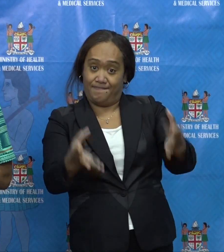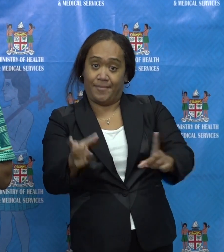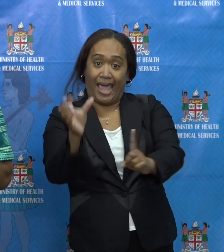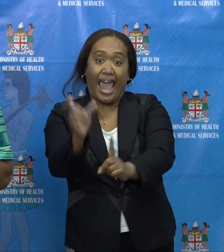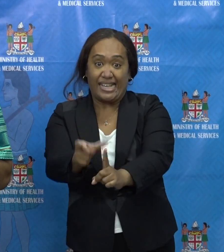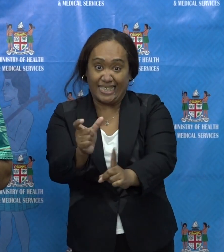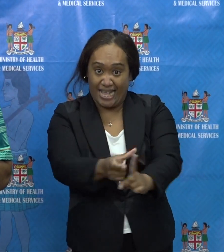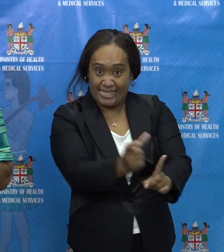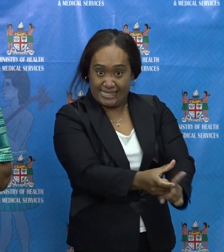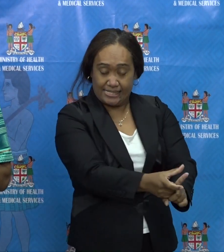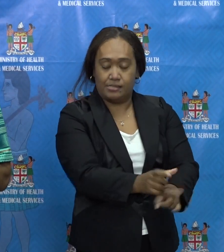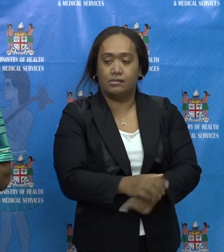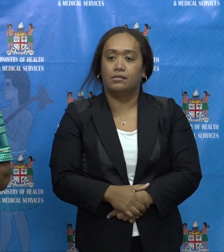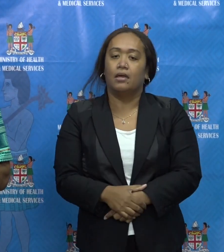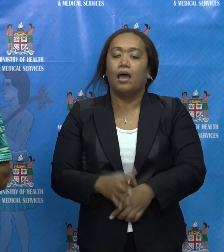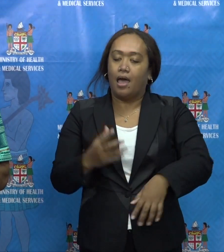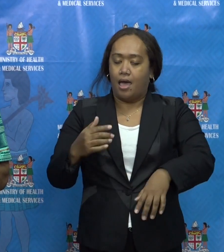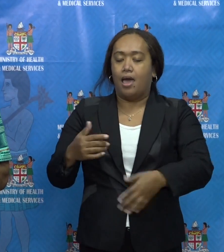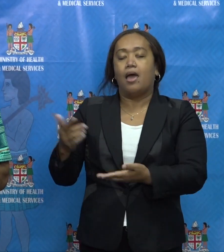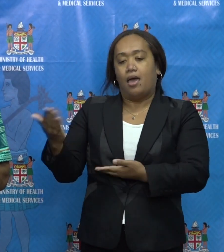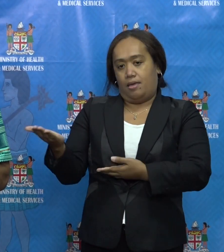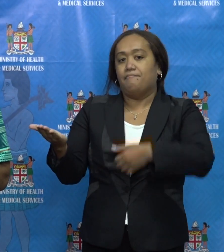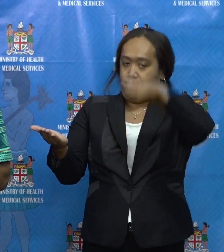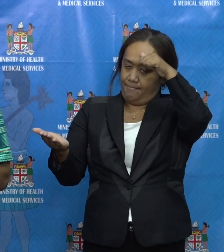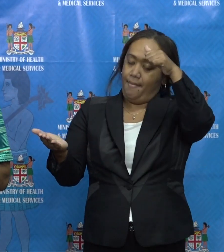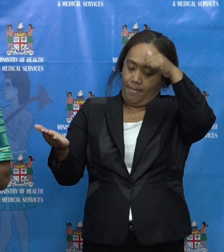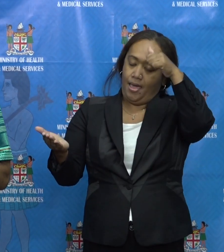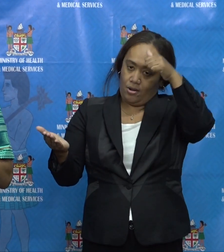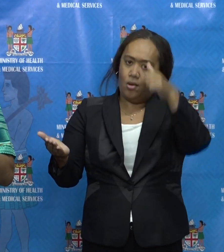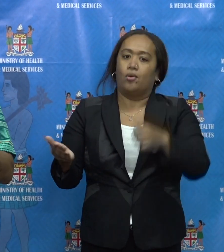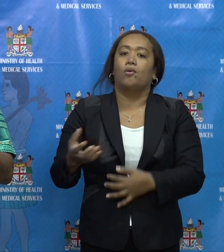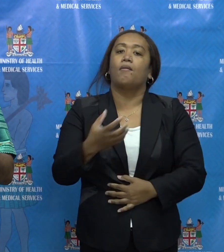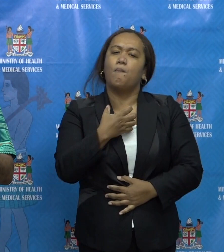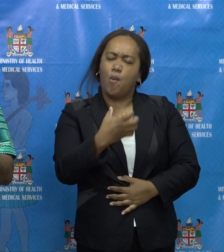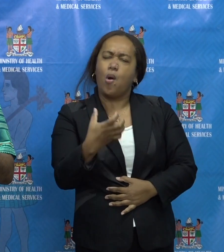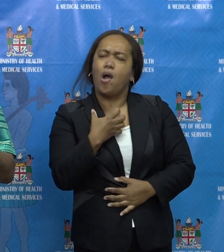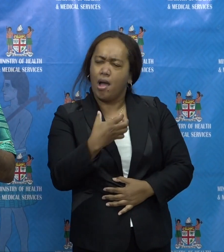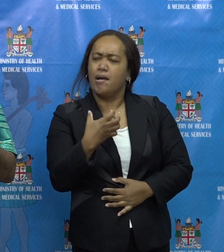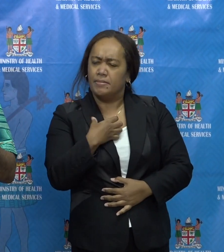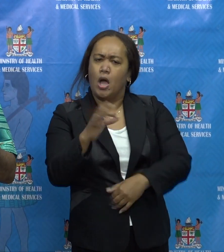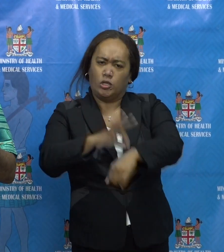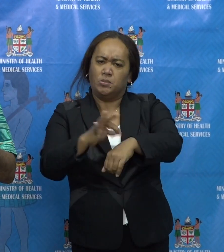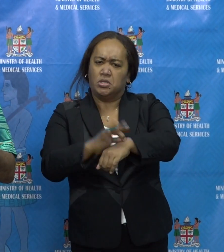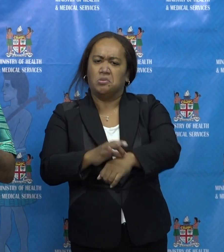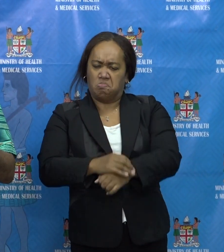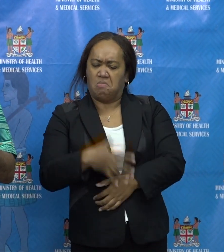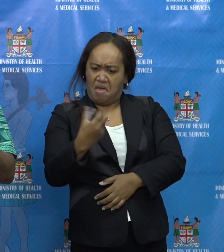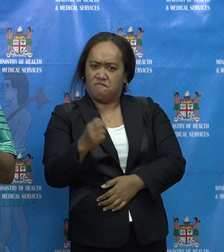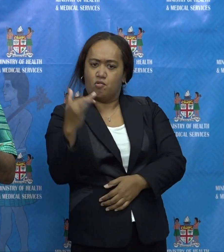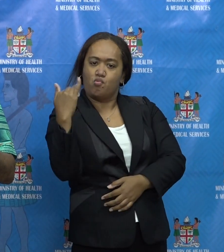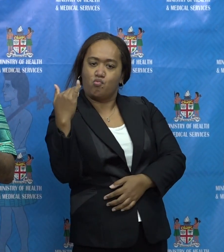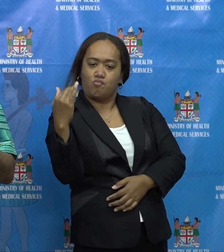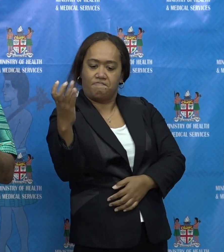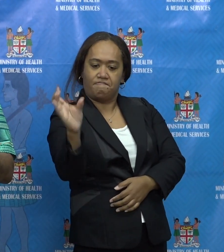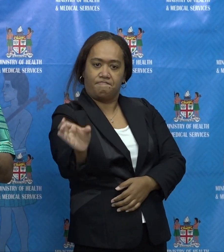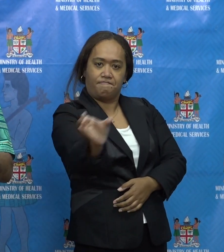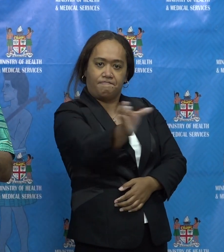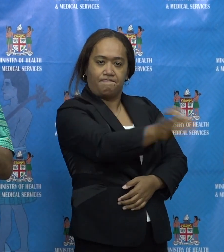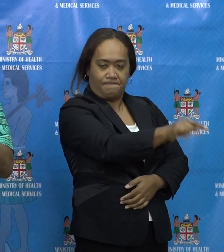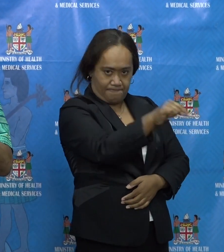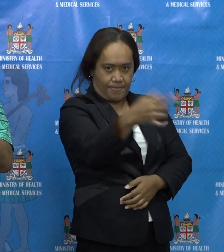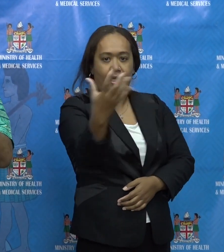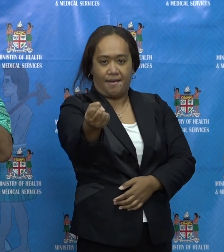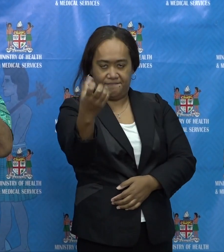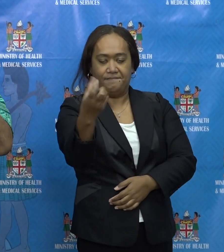I know that we still have capacity in our room